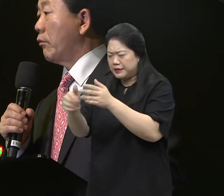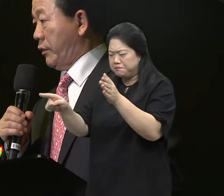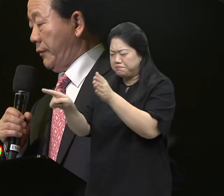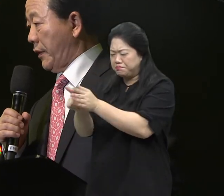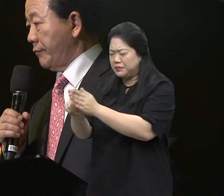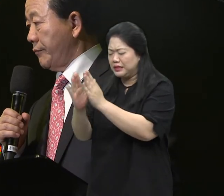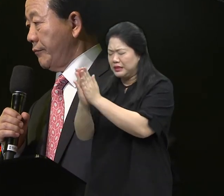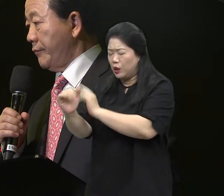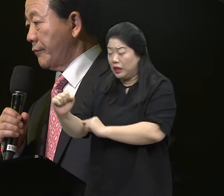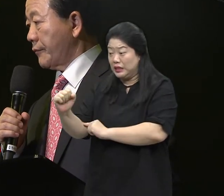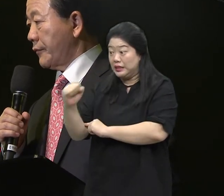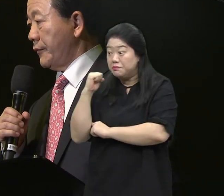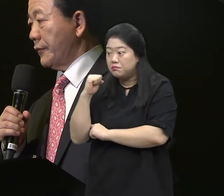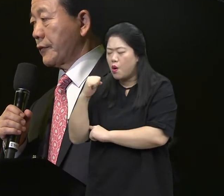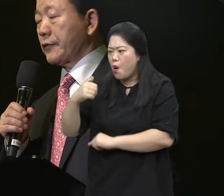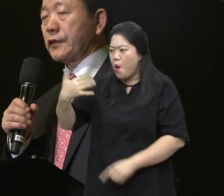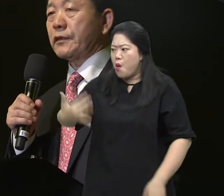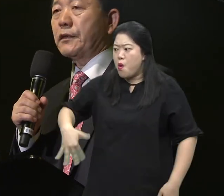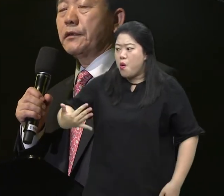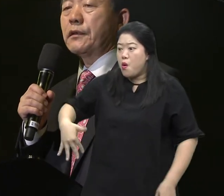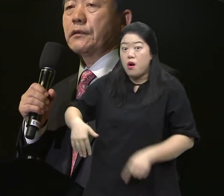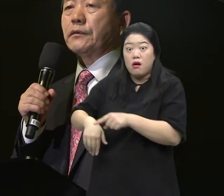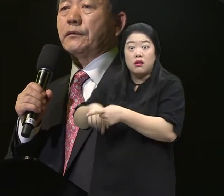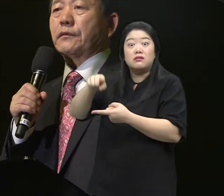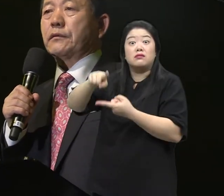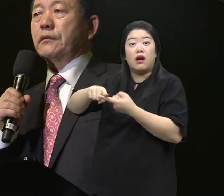And so it tells us that to pray in faith is such an important thing.